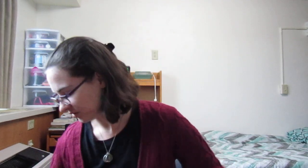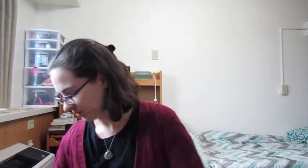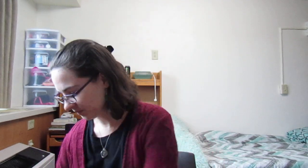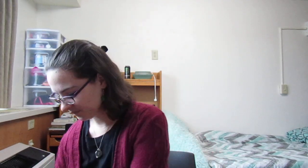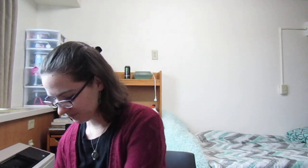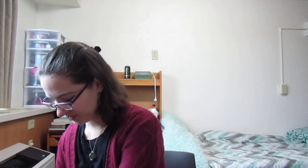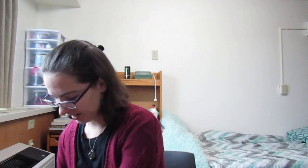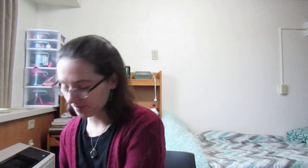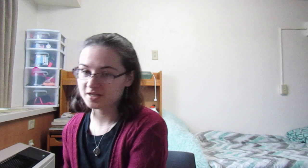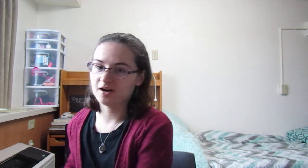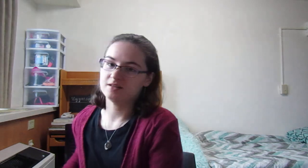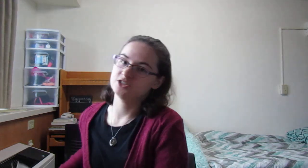So, I'm at college.